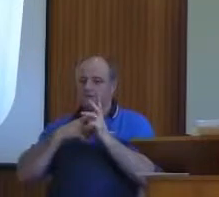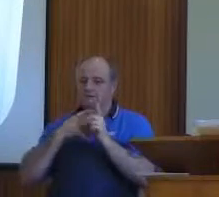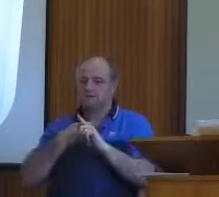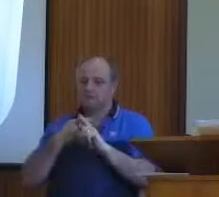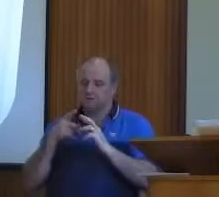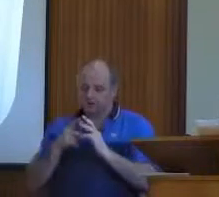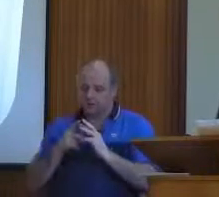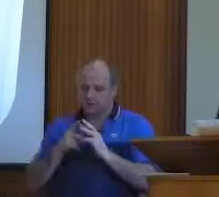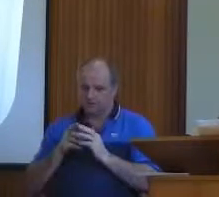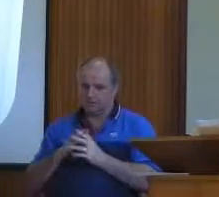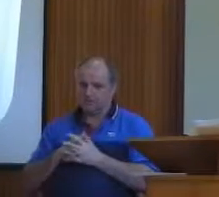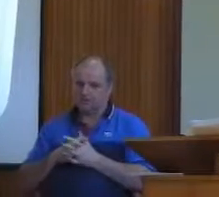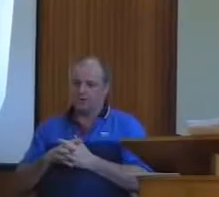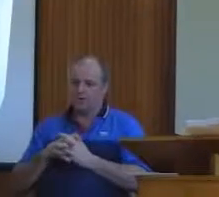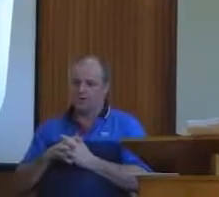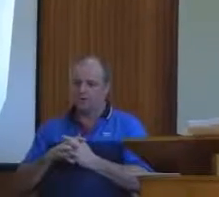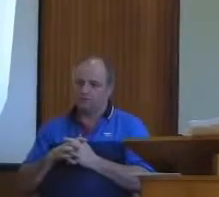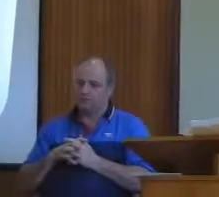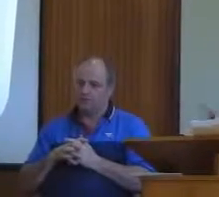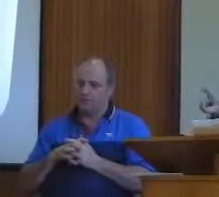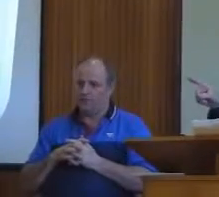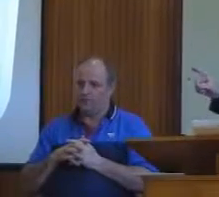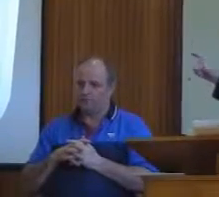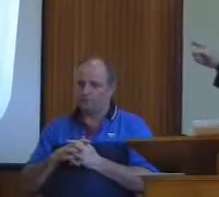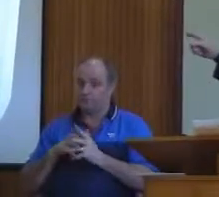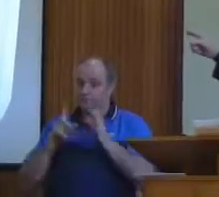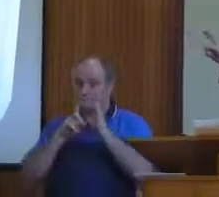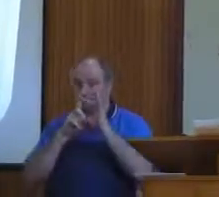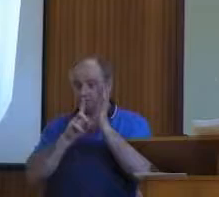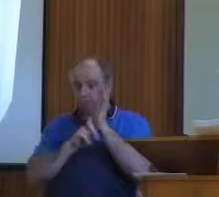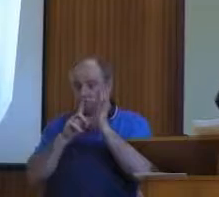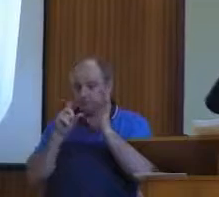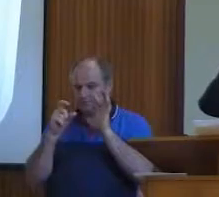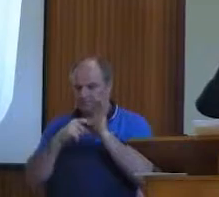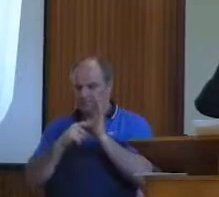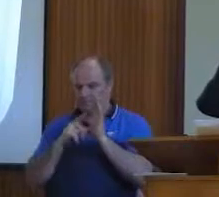elect, because we're going to say something about it. See, on the display, on the biblical election.